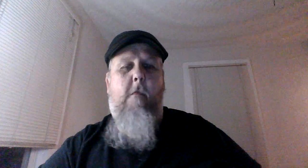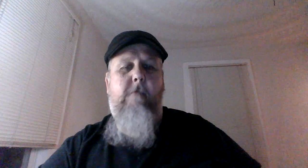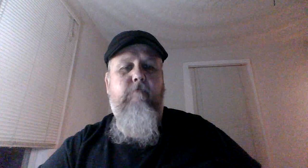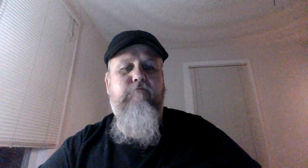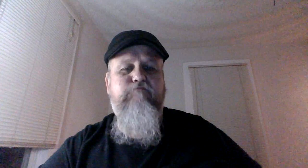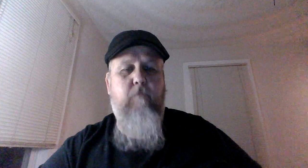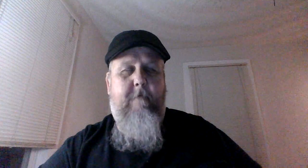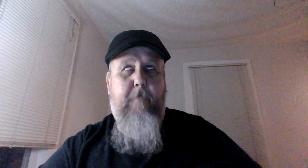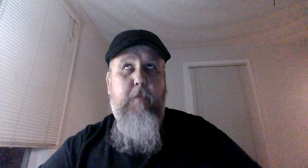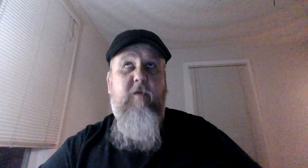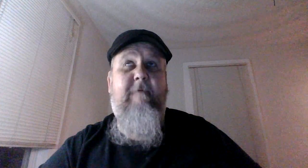hmm